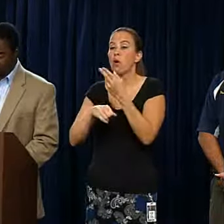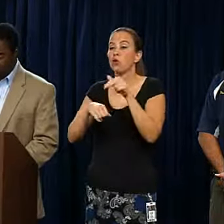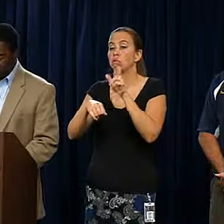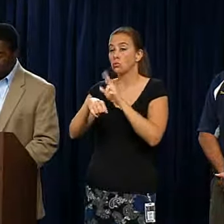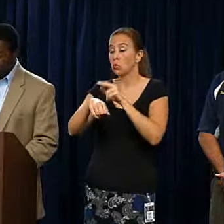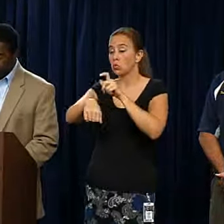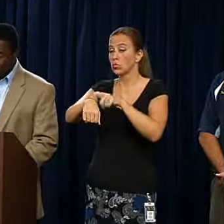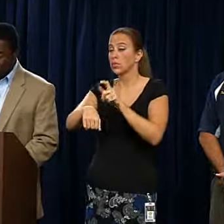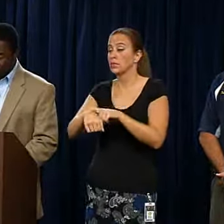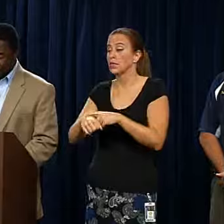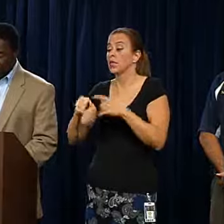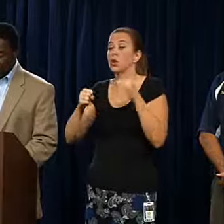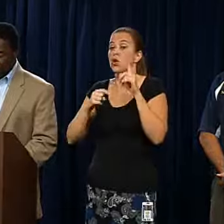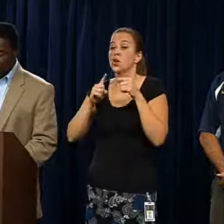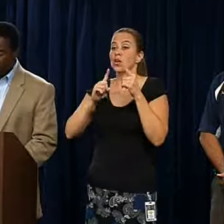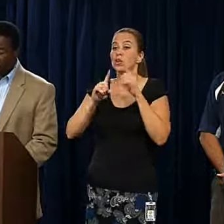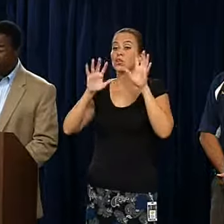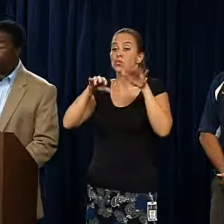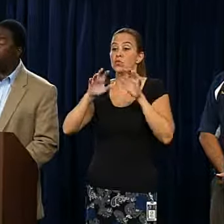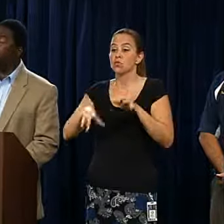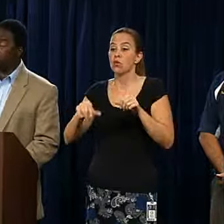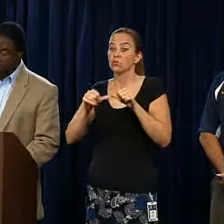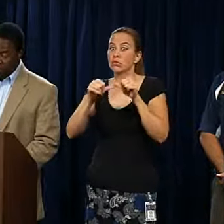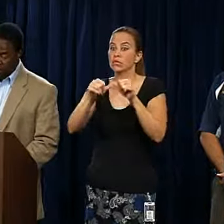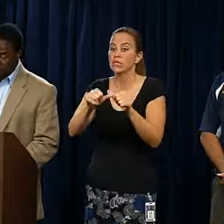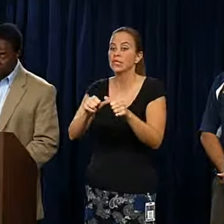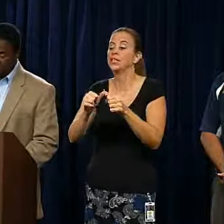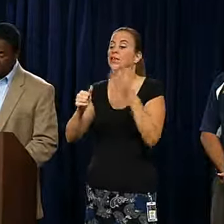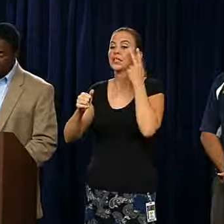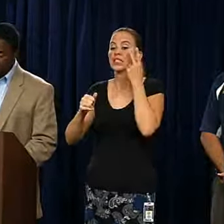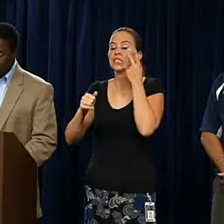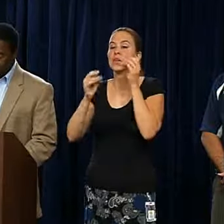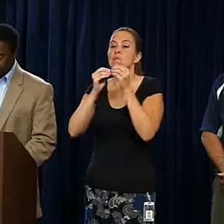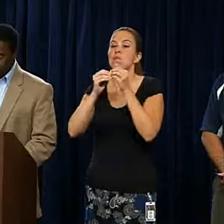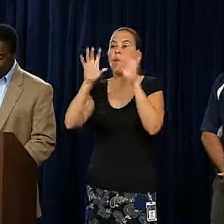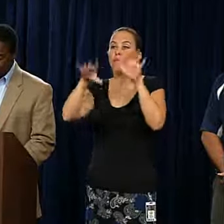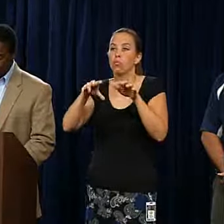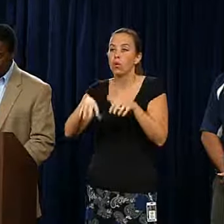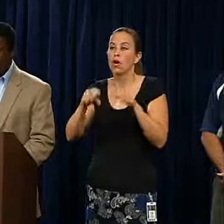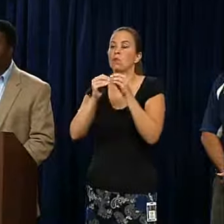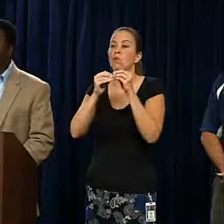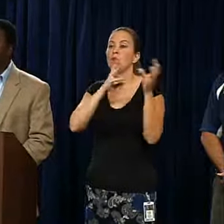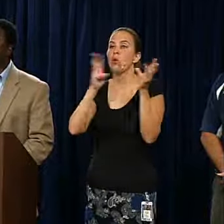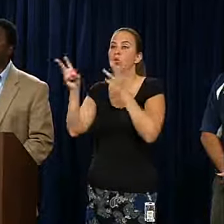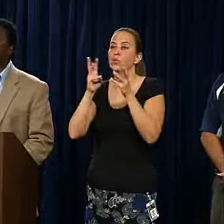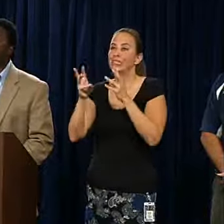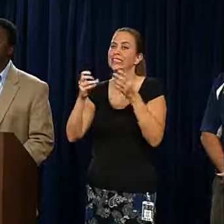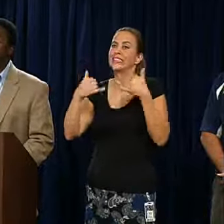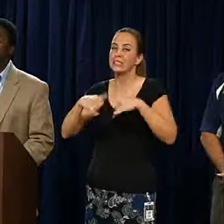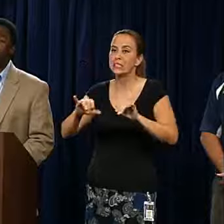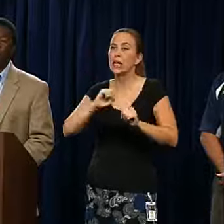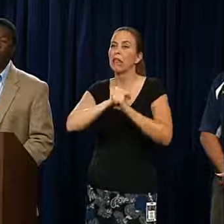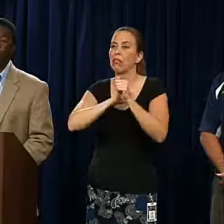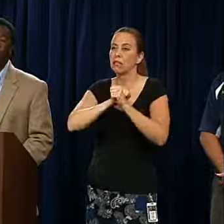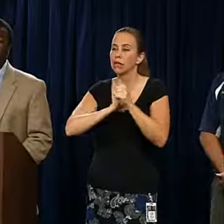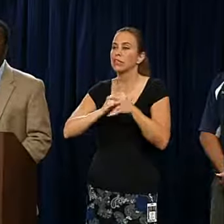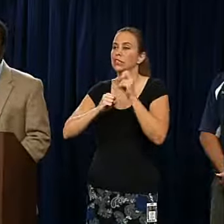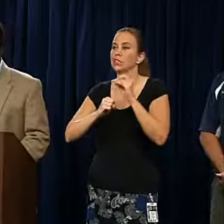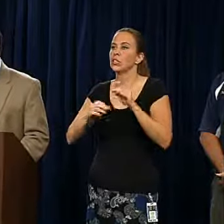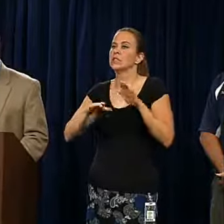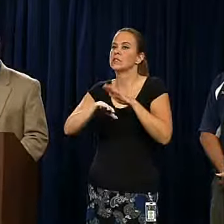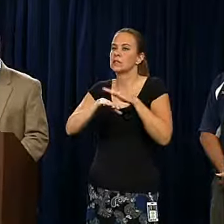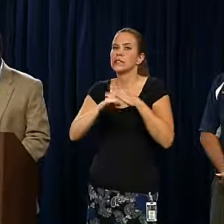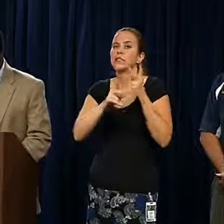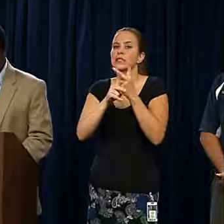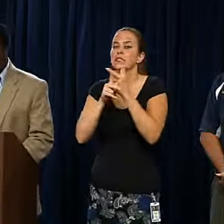rain, heavy winds, rain, and localized flooding may continue to threaten public safety. So we're advising residents to be careful if you